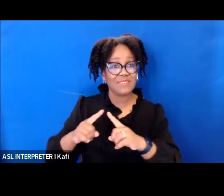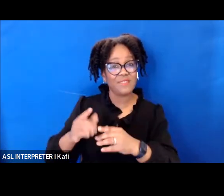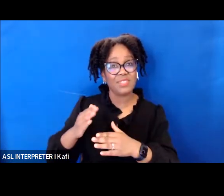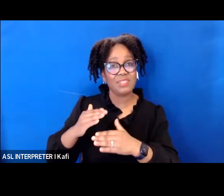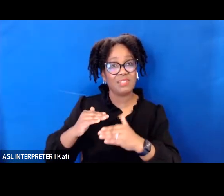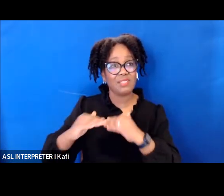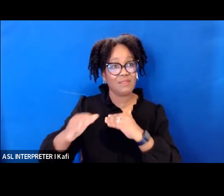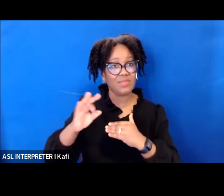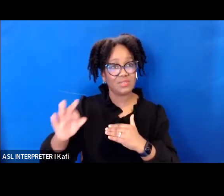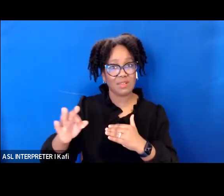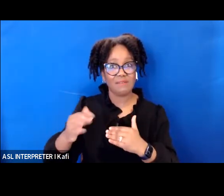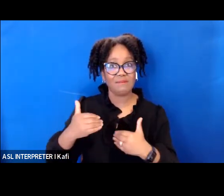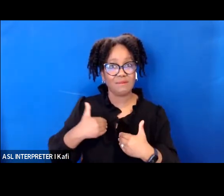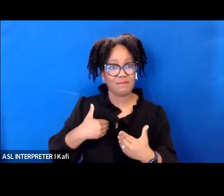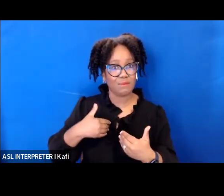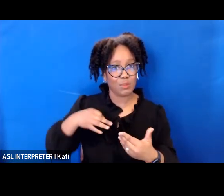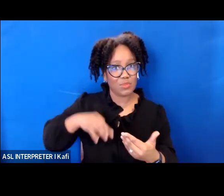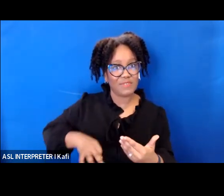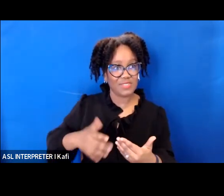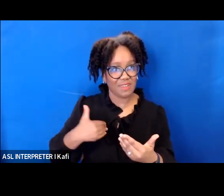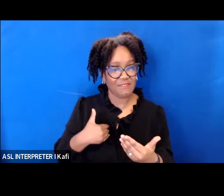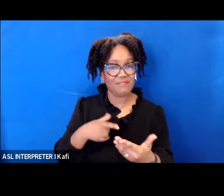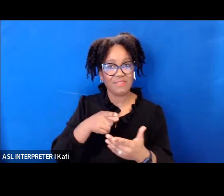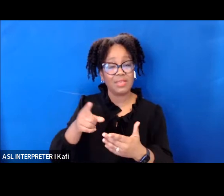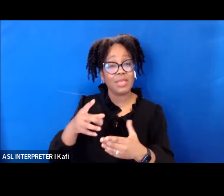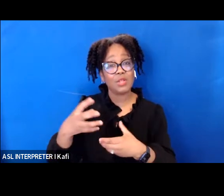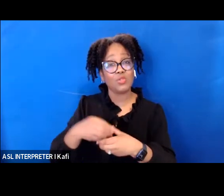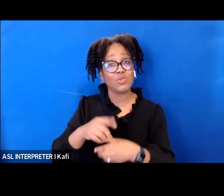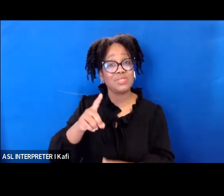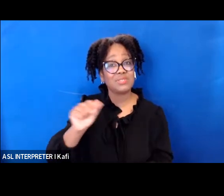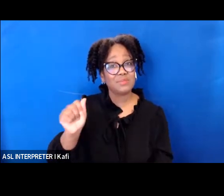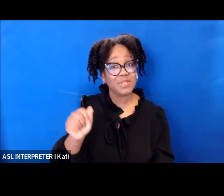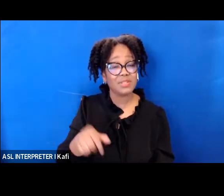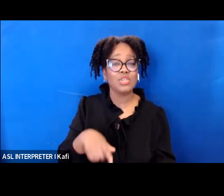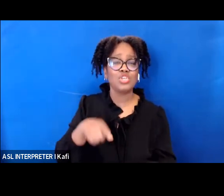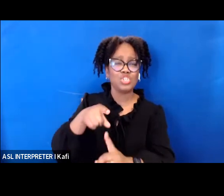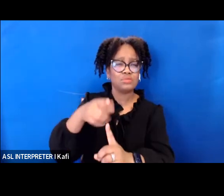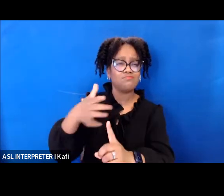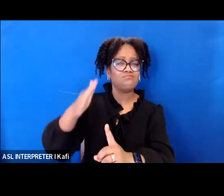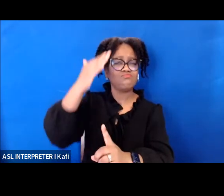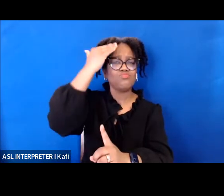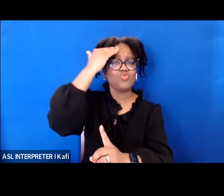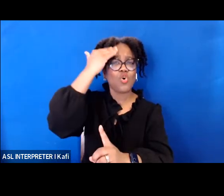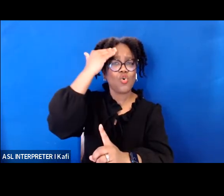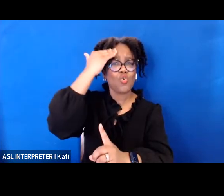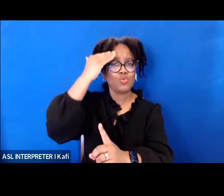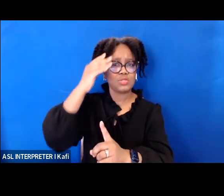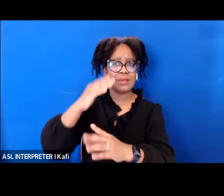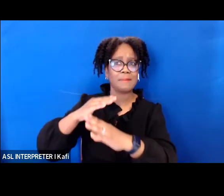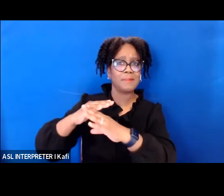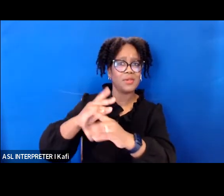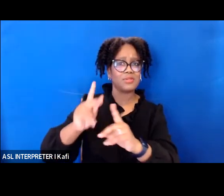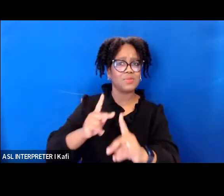of and perspective on the barriers such individuals face in accessing justice a unique understanding